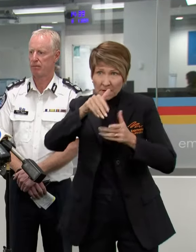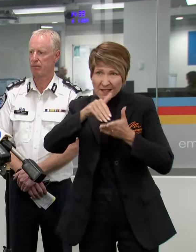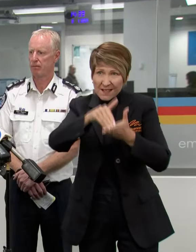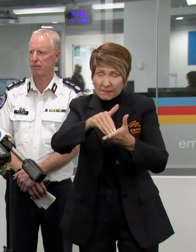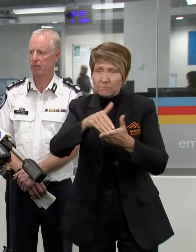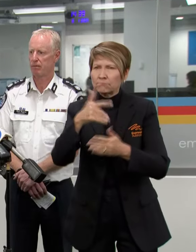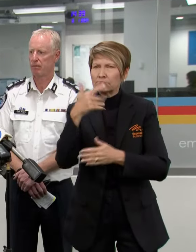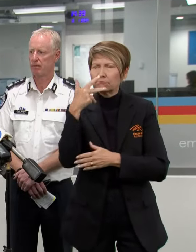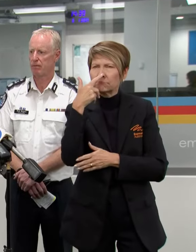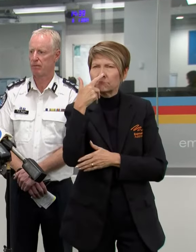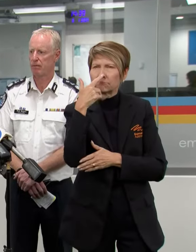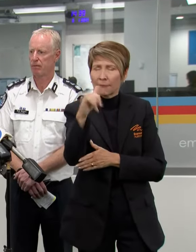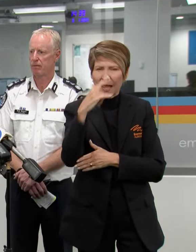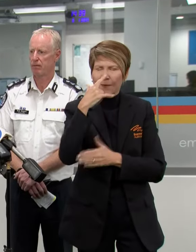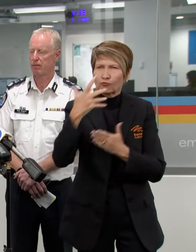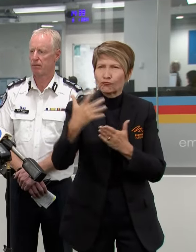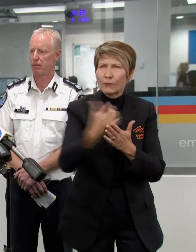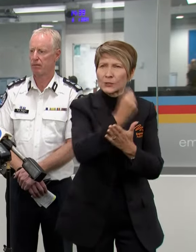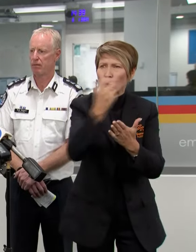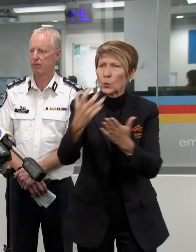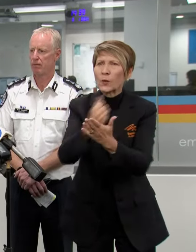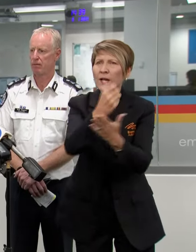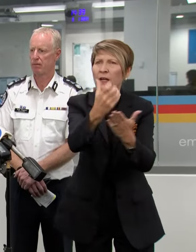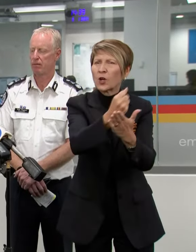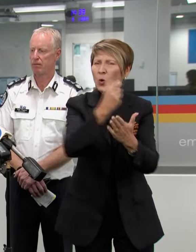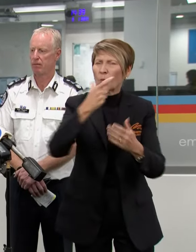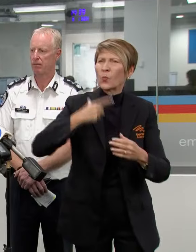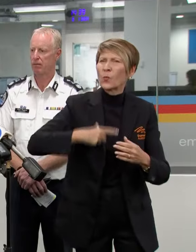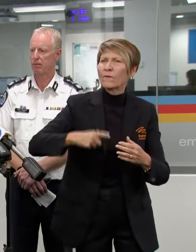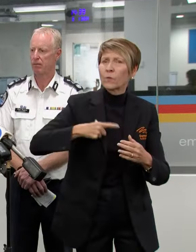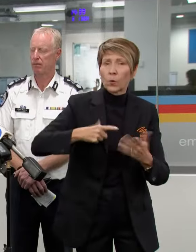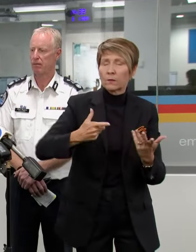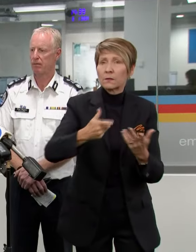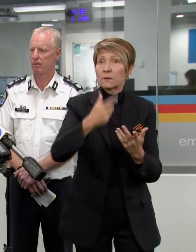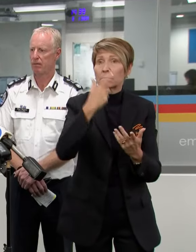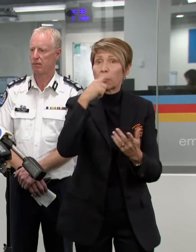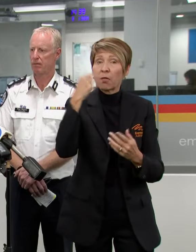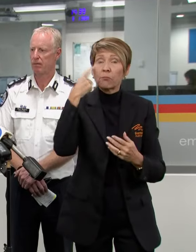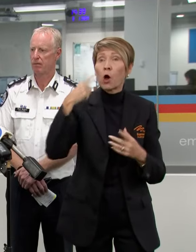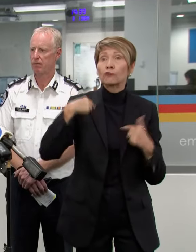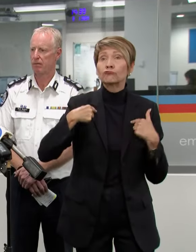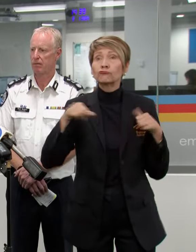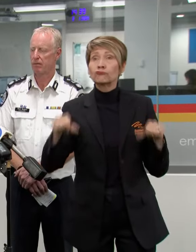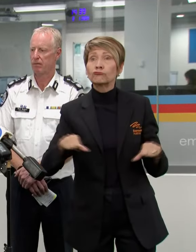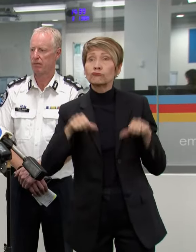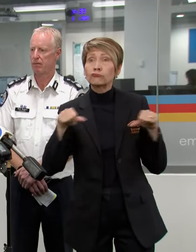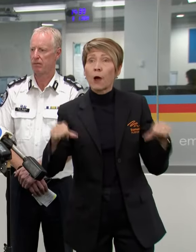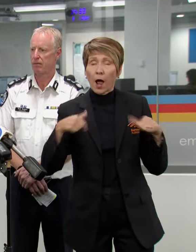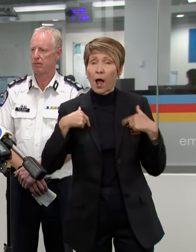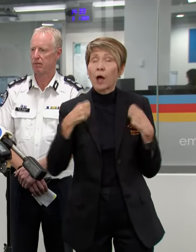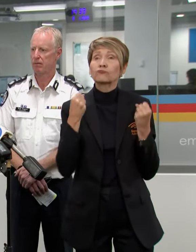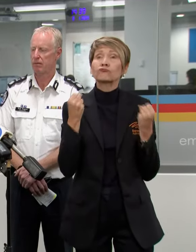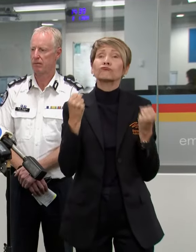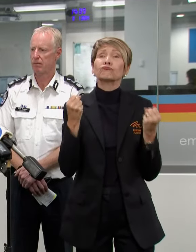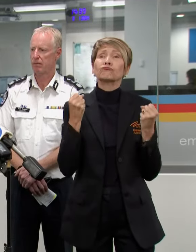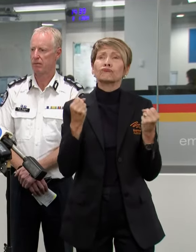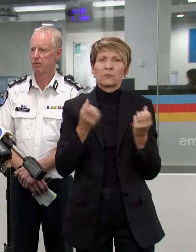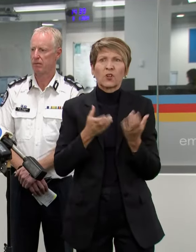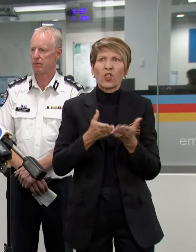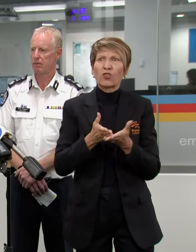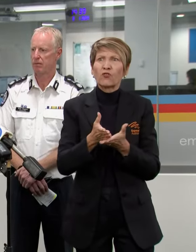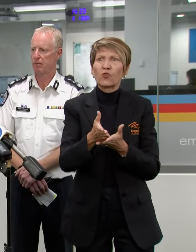rescues. And in the majority of cases, it's people taking their lives in their own hands and attempting to drive through flash flood waters.